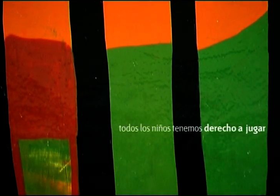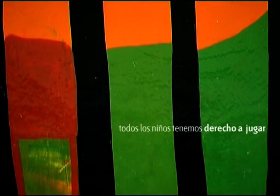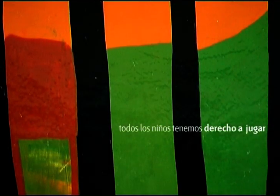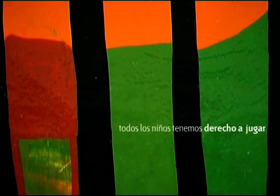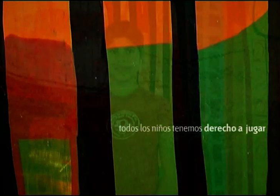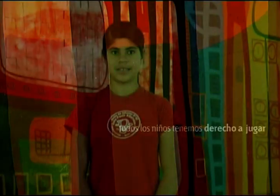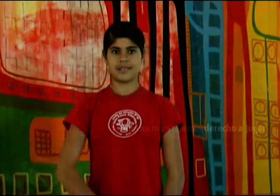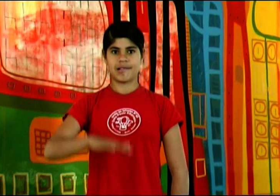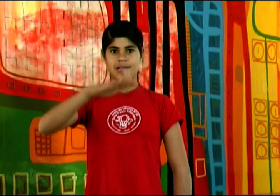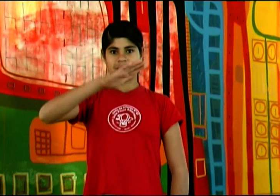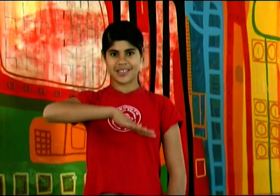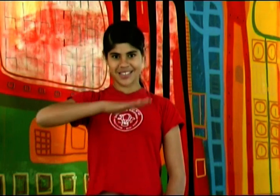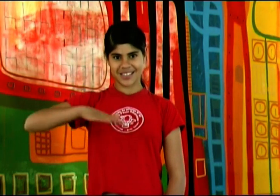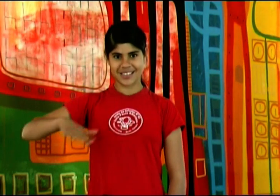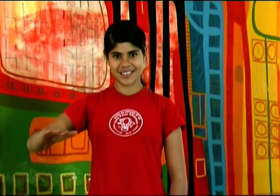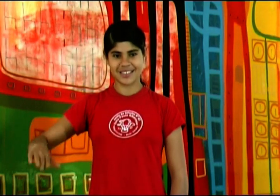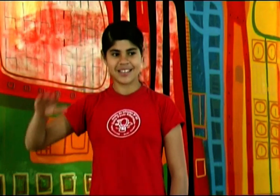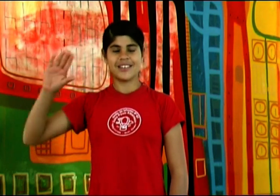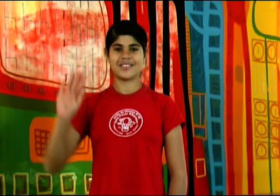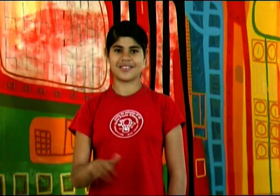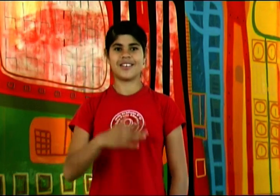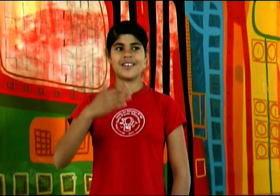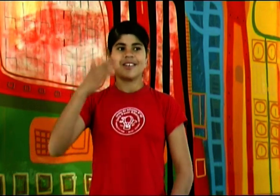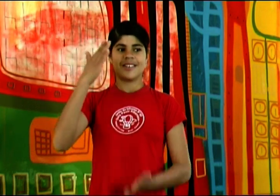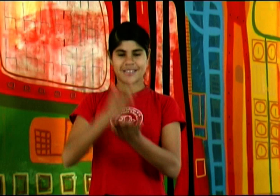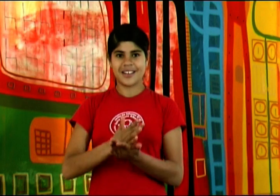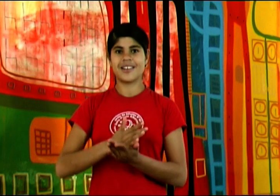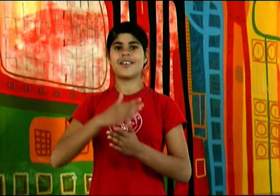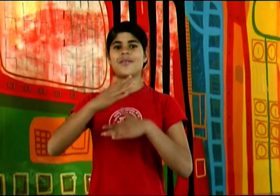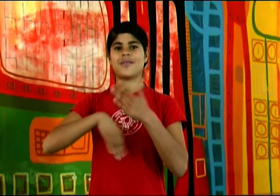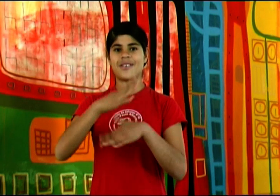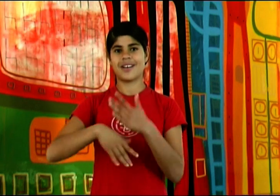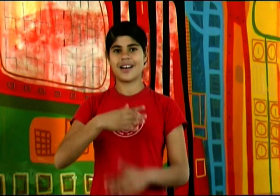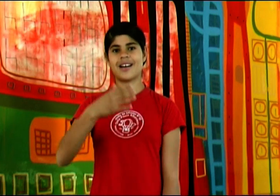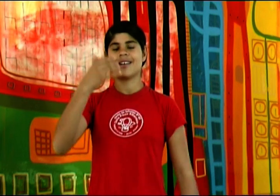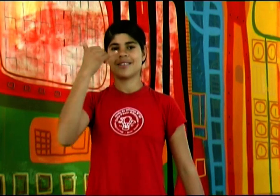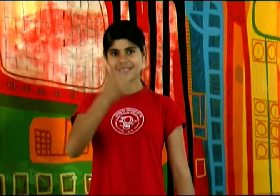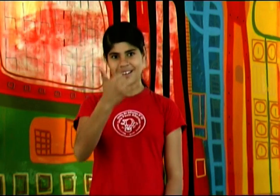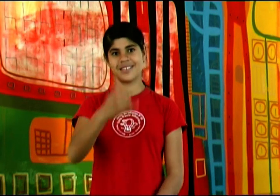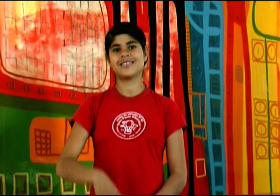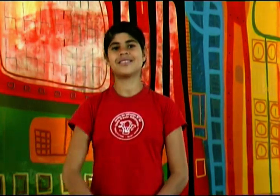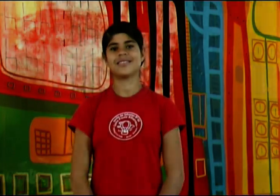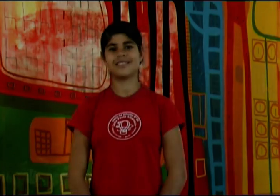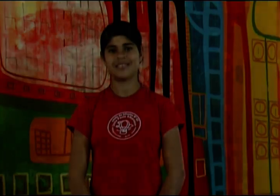Would you care to sit with me, for a cup of English tea? Very twee,